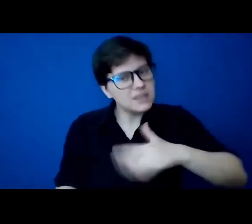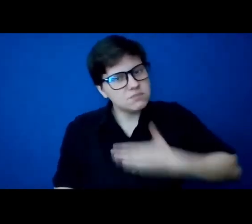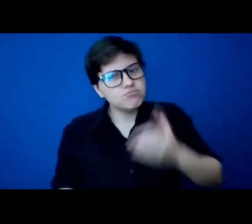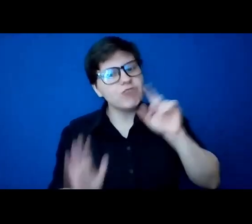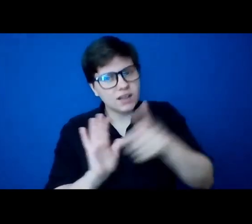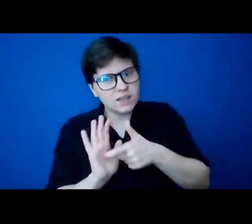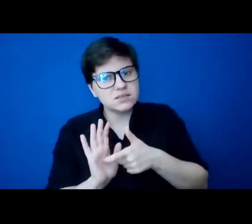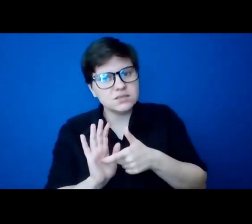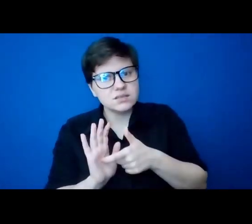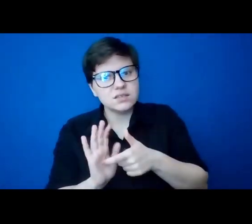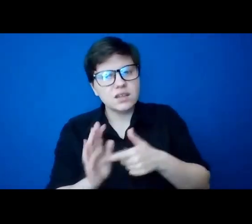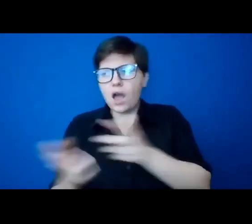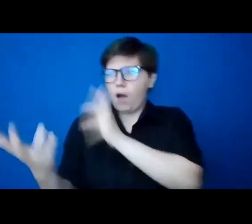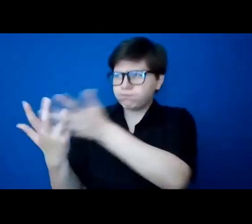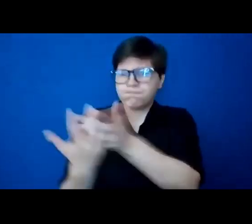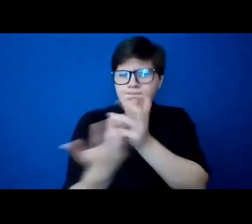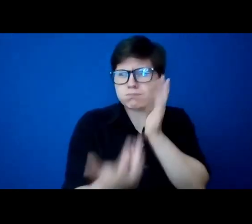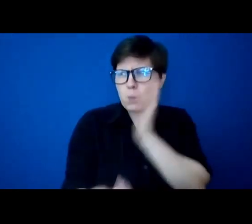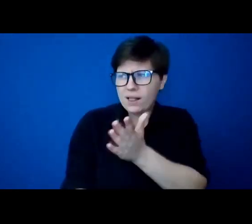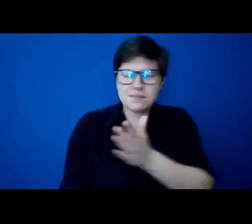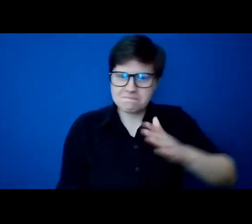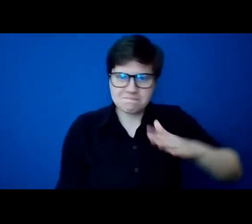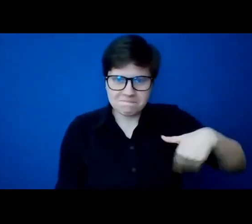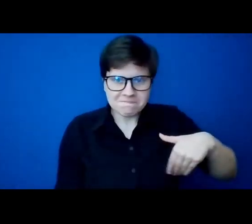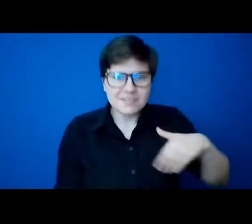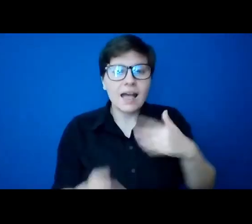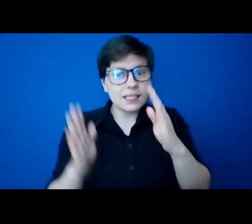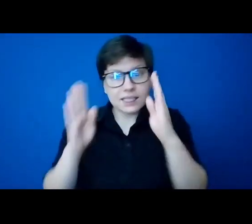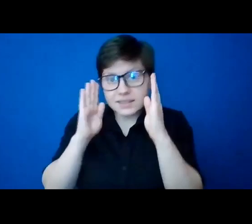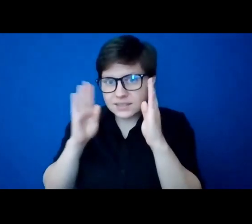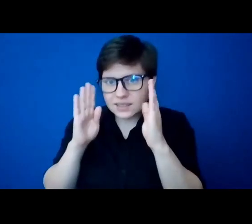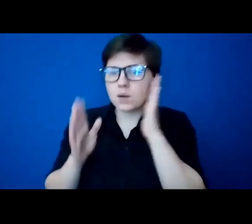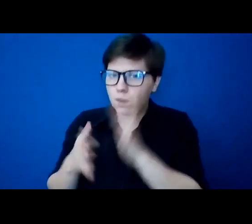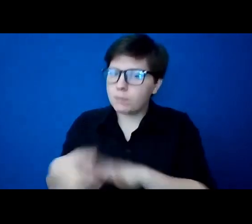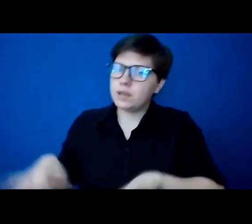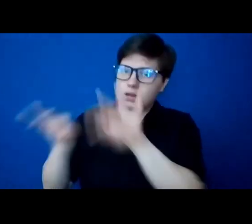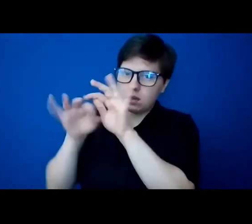know that listening is going to be very much a part of what we say.